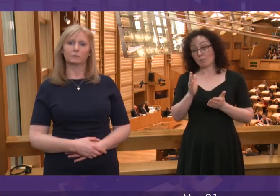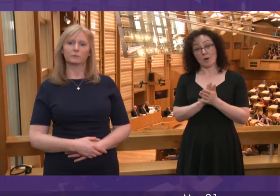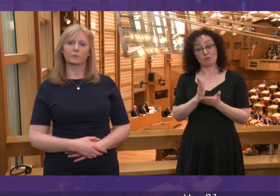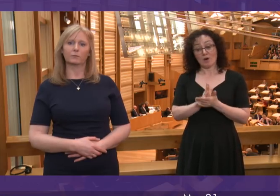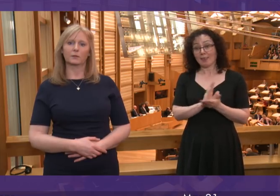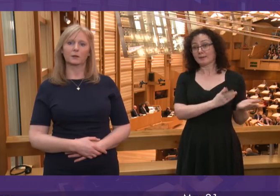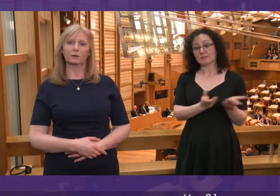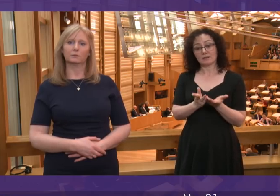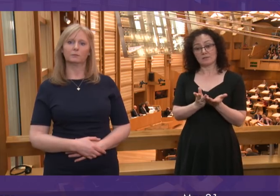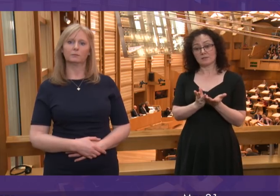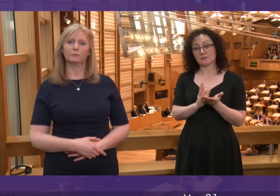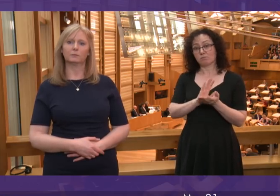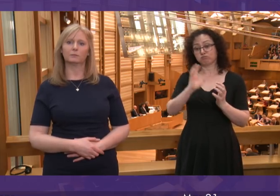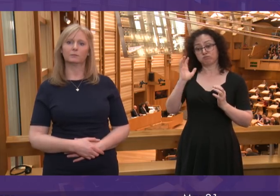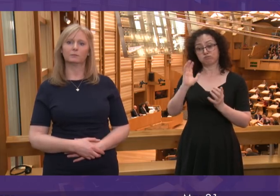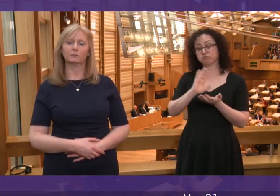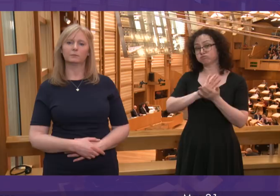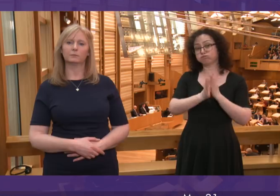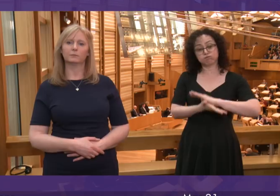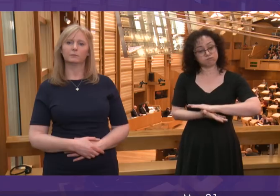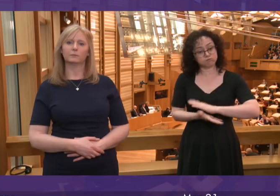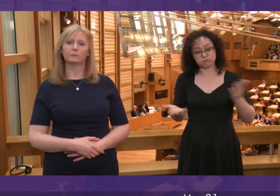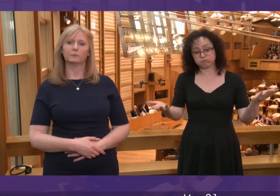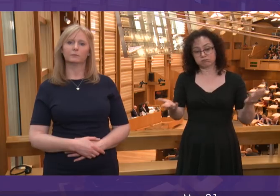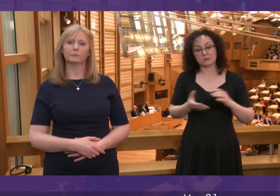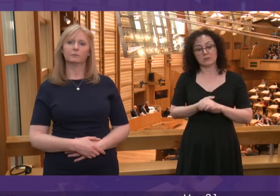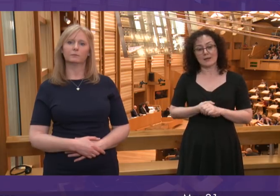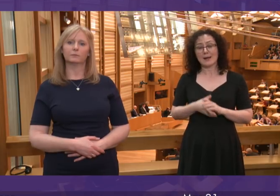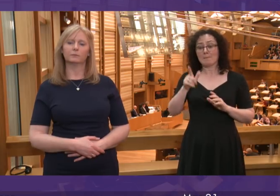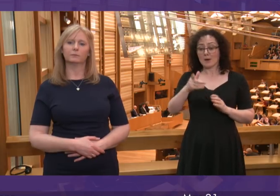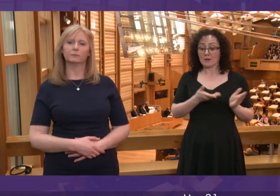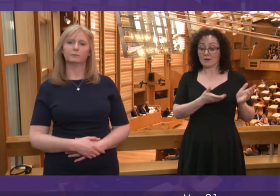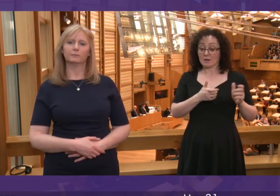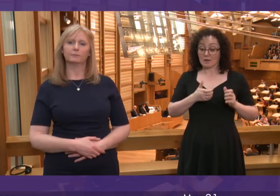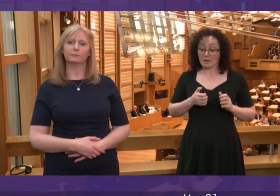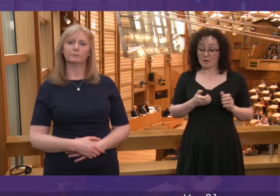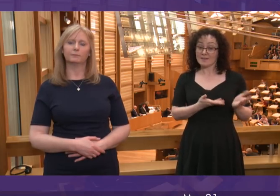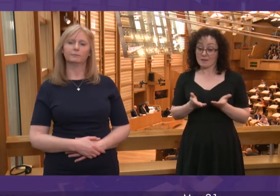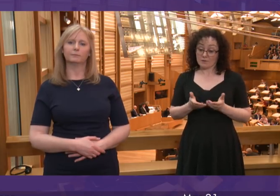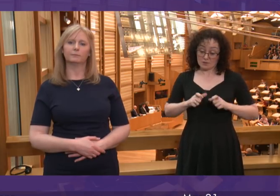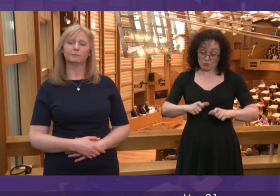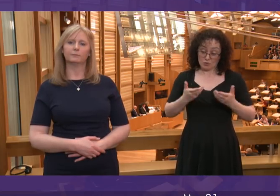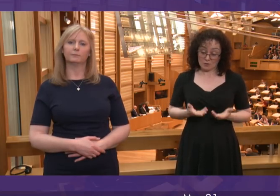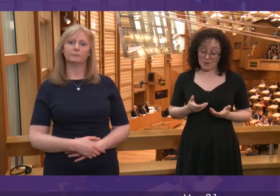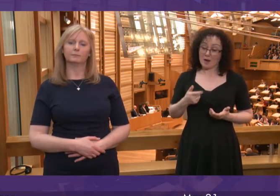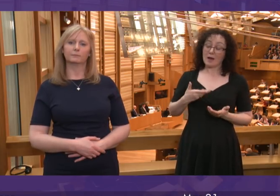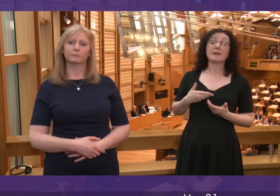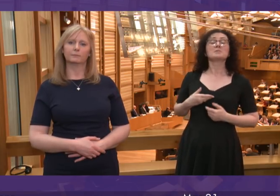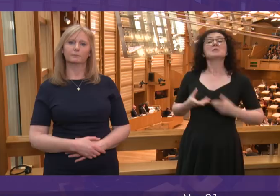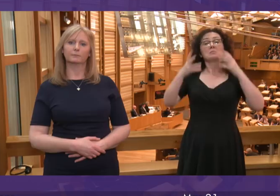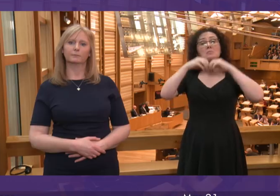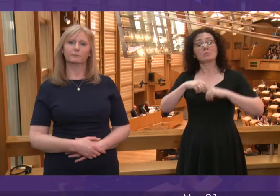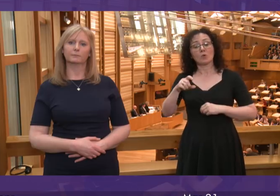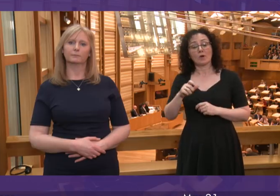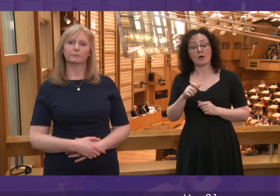well. And the cancellations continue. They've continued since then. They've continued today. I heard the Cabinet Secretary talking about the remedial